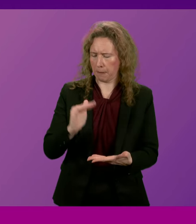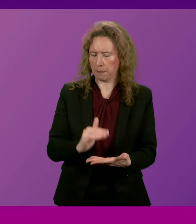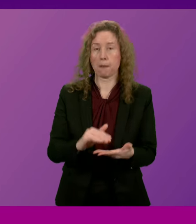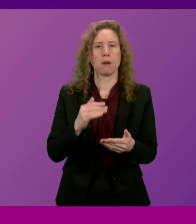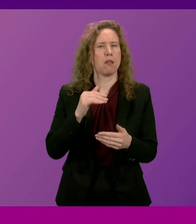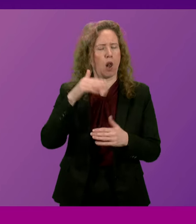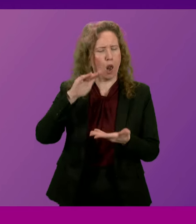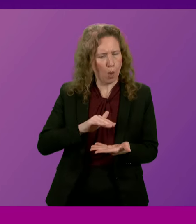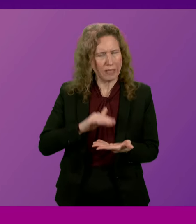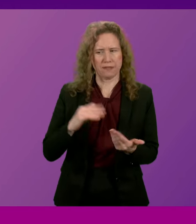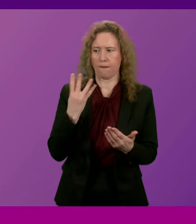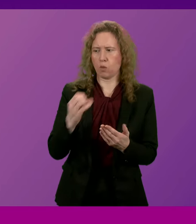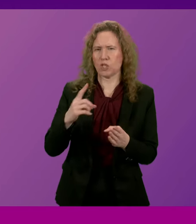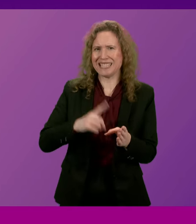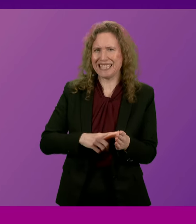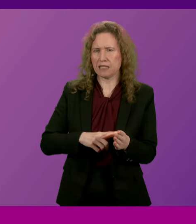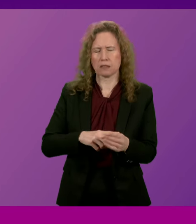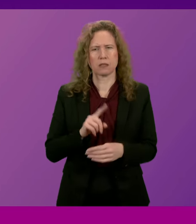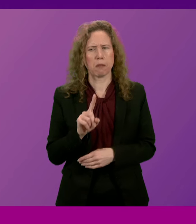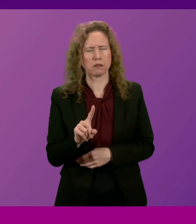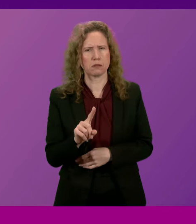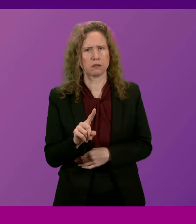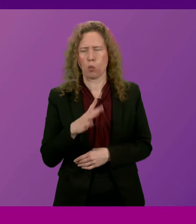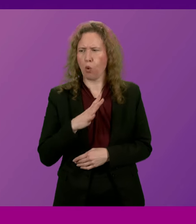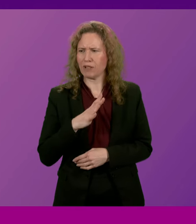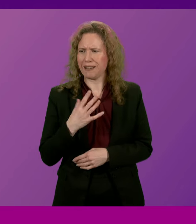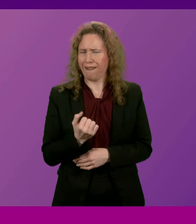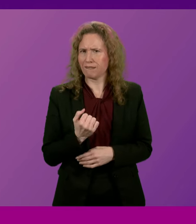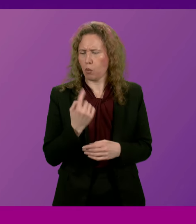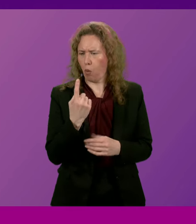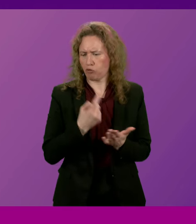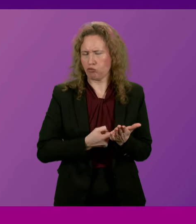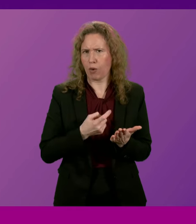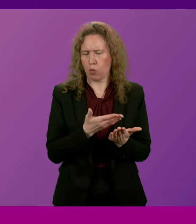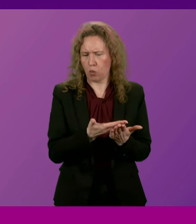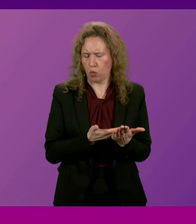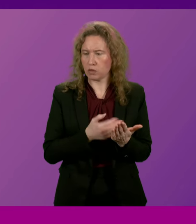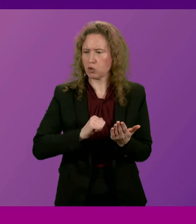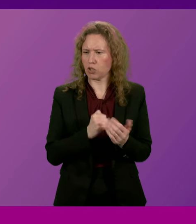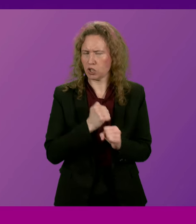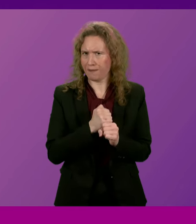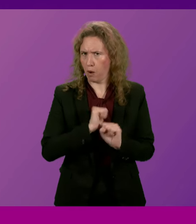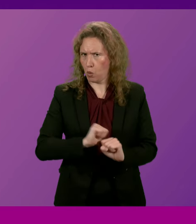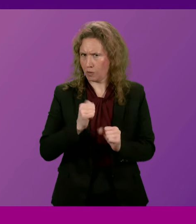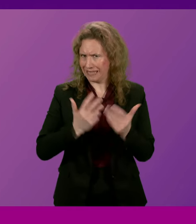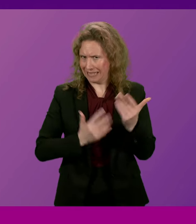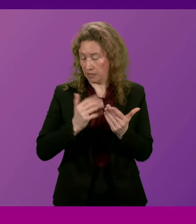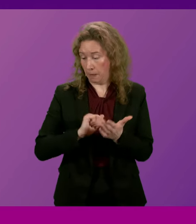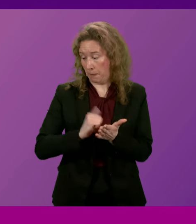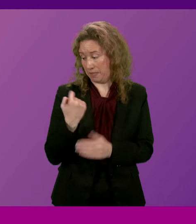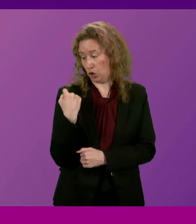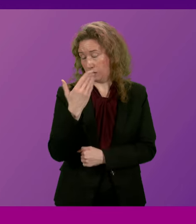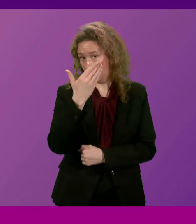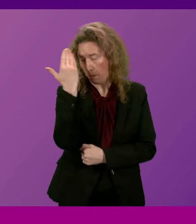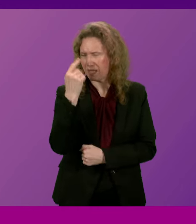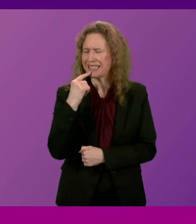-year lows. But we already have a record. It's the Scottish Government's own statistics published this summer that